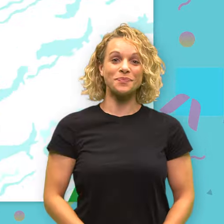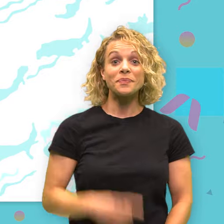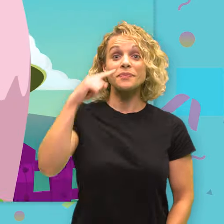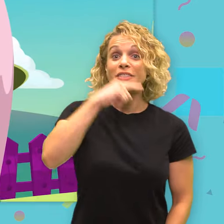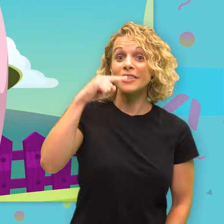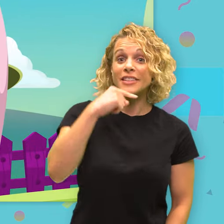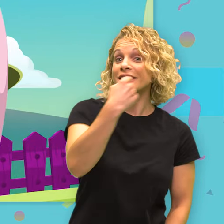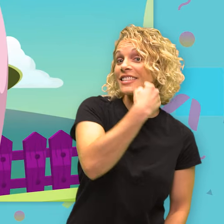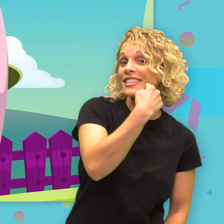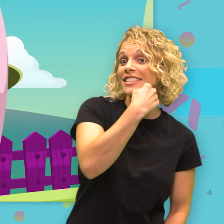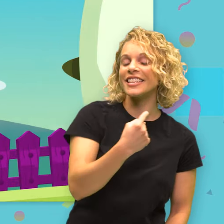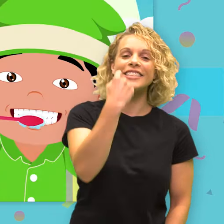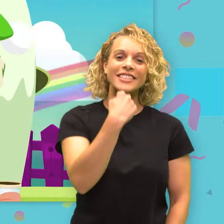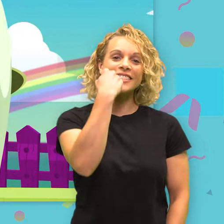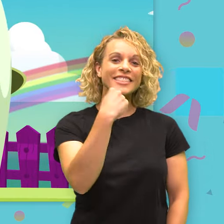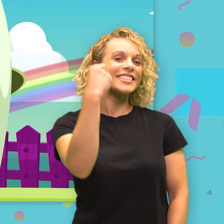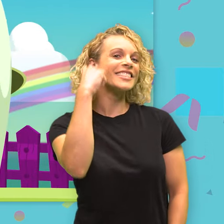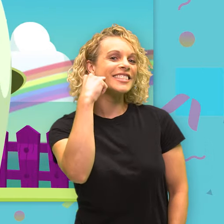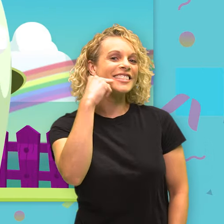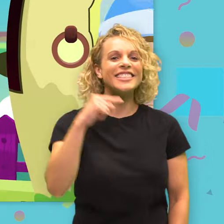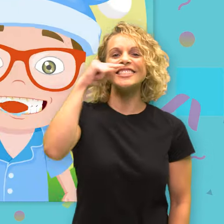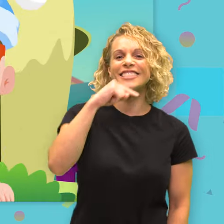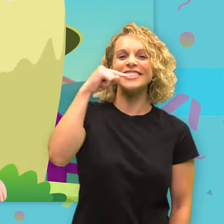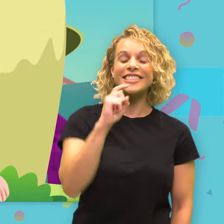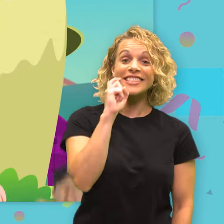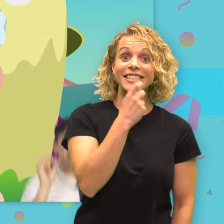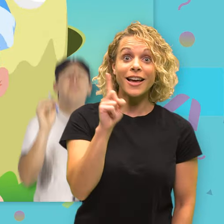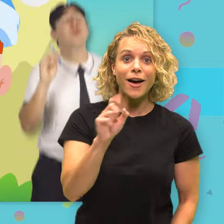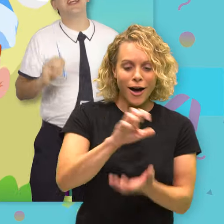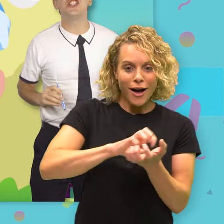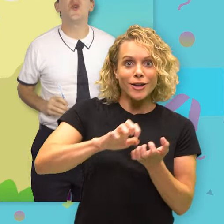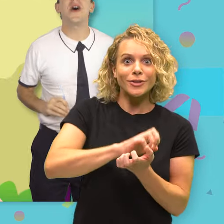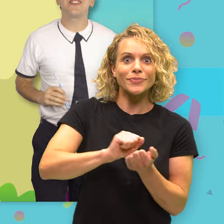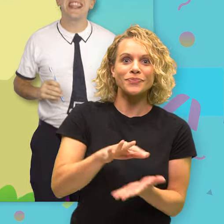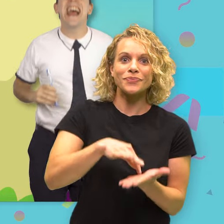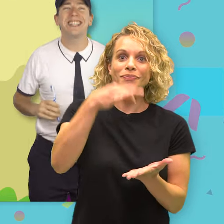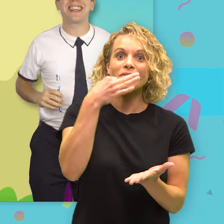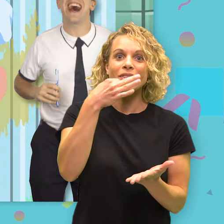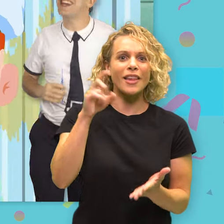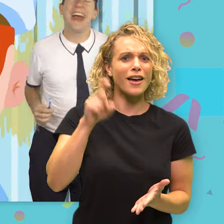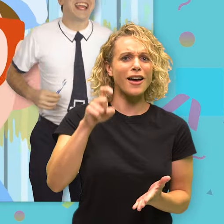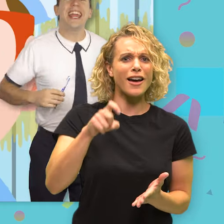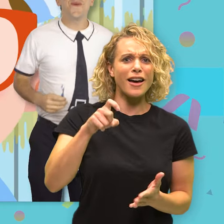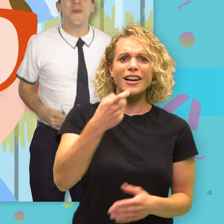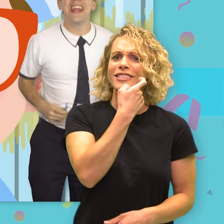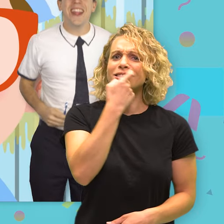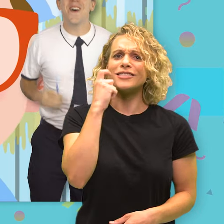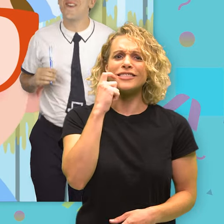Circles on this side, circles on that. Circles on the tops where you want snacks. Gotta get rid of